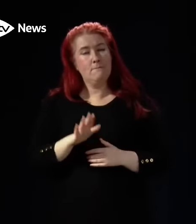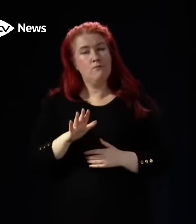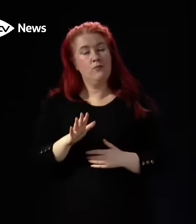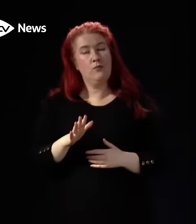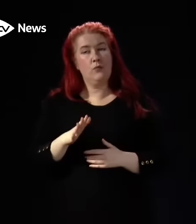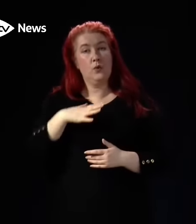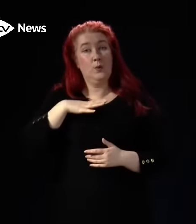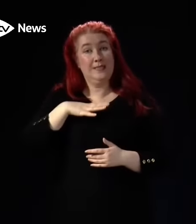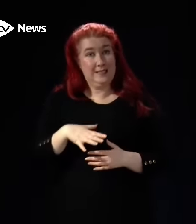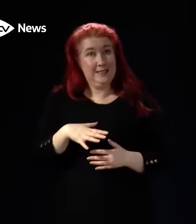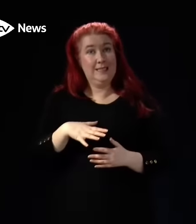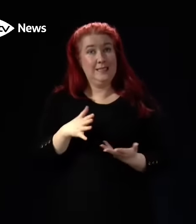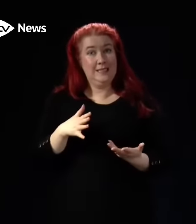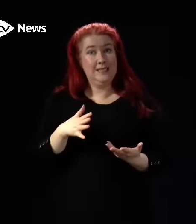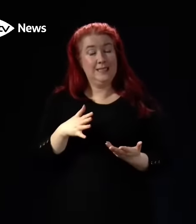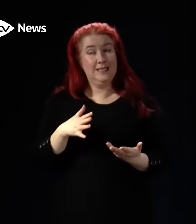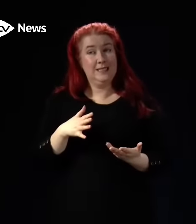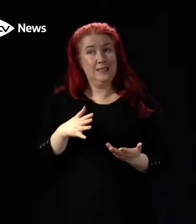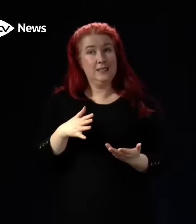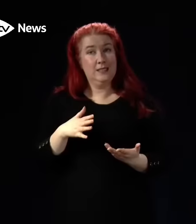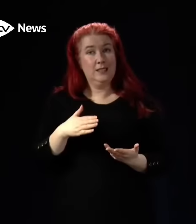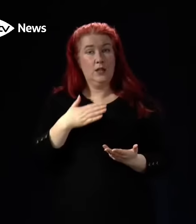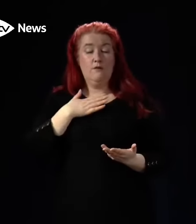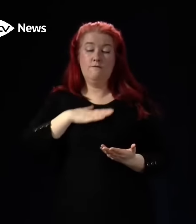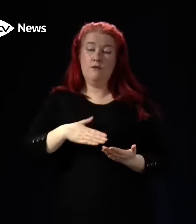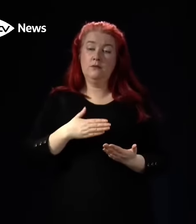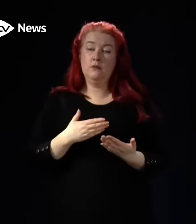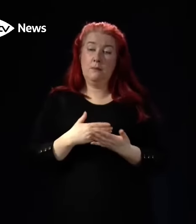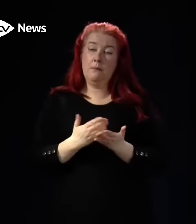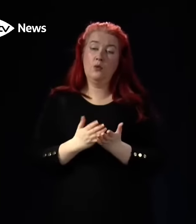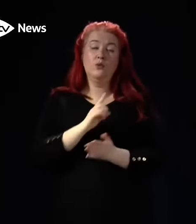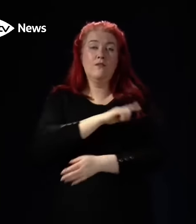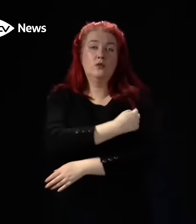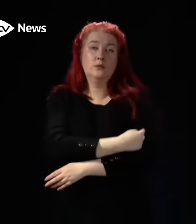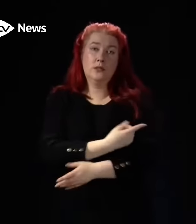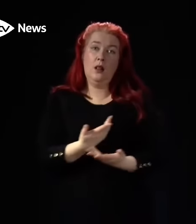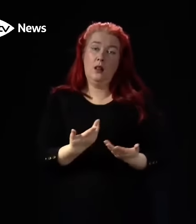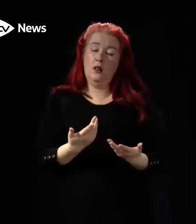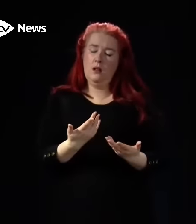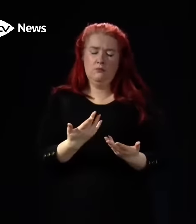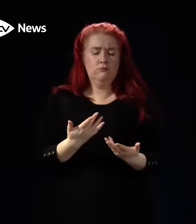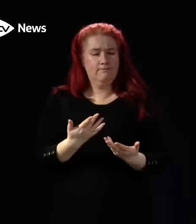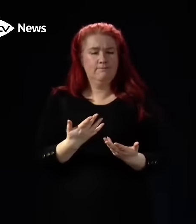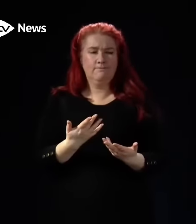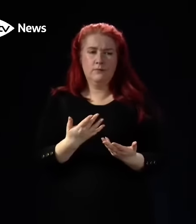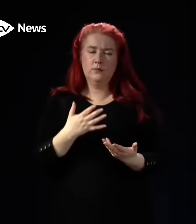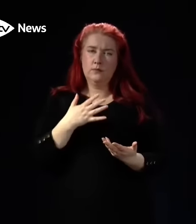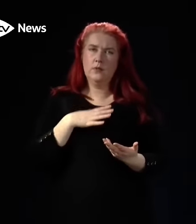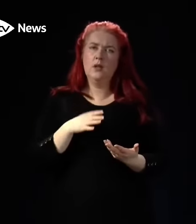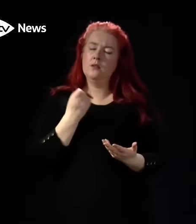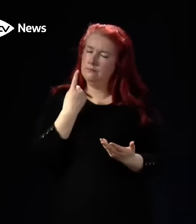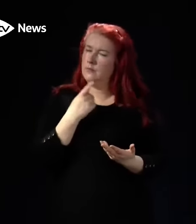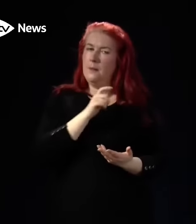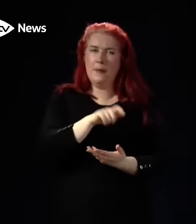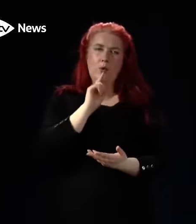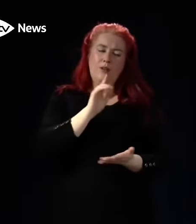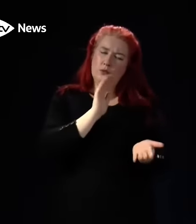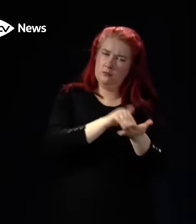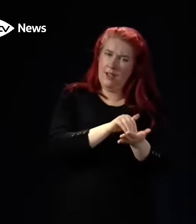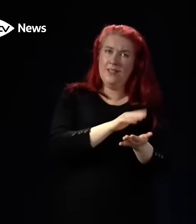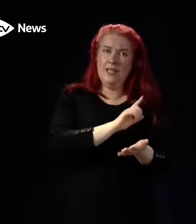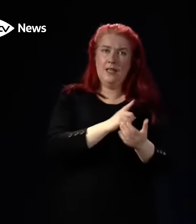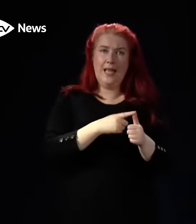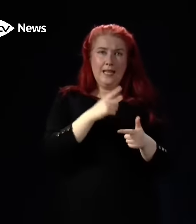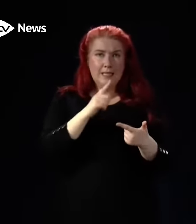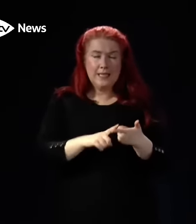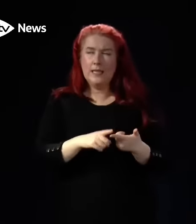need at the front end of our hospitals as far as possible, while stressing that people who need to turn up at A&E and people who